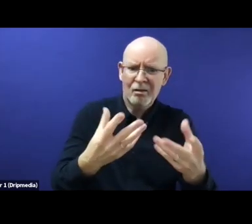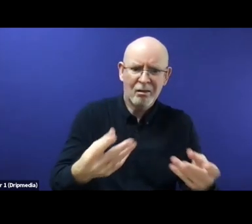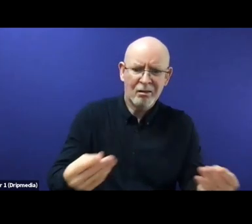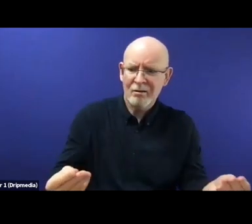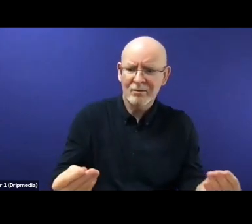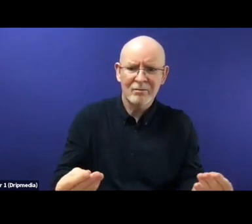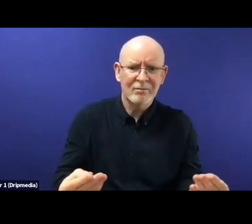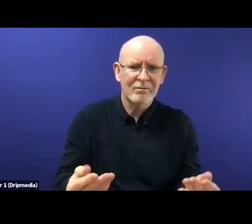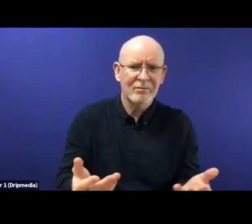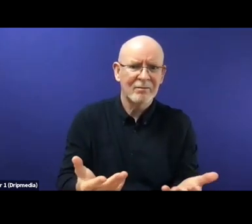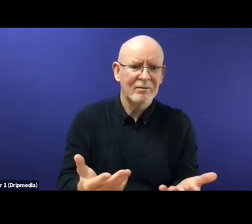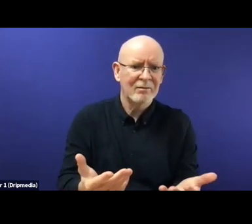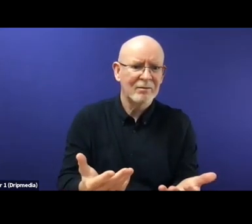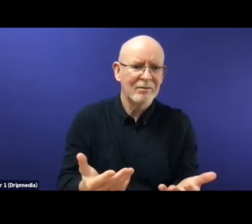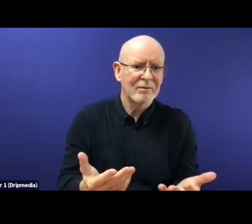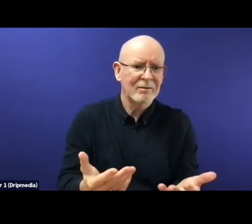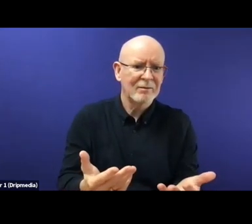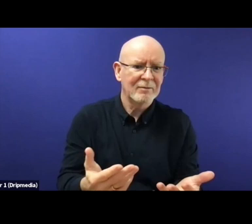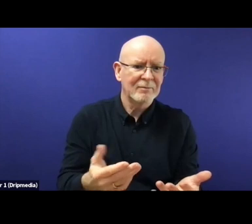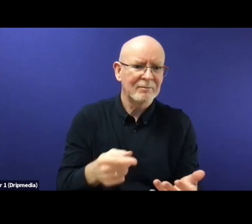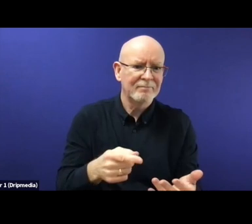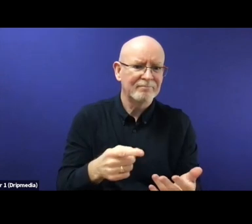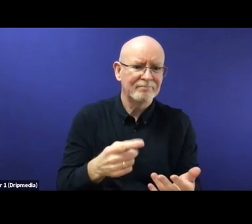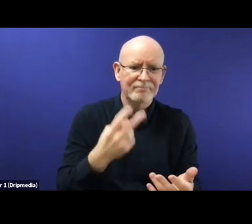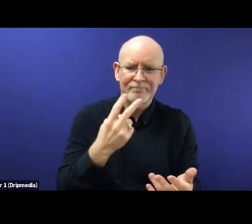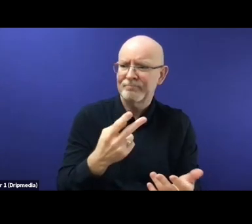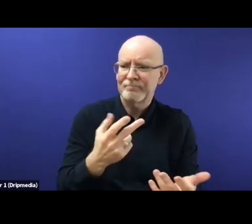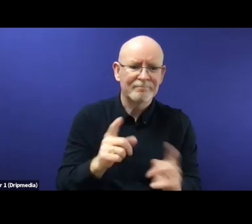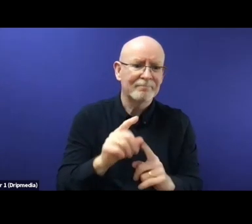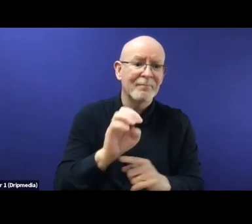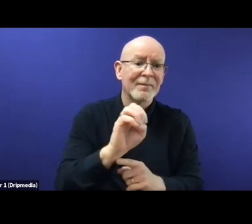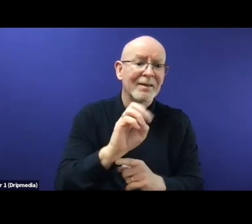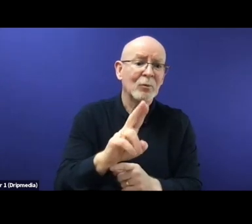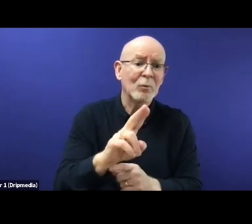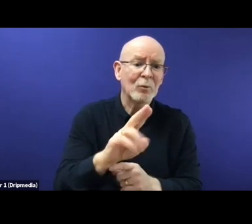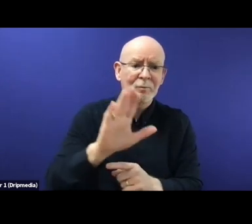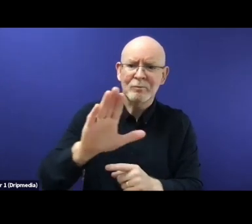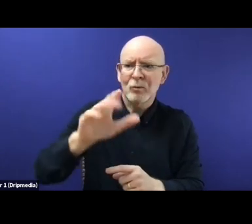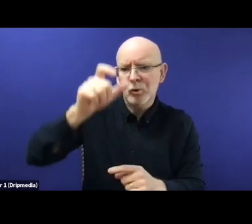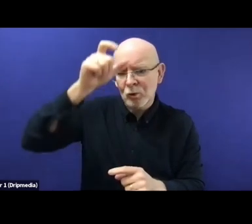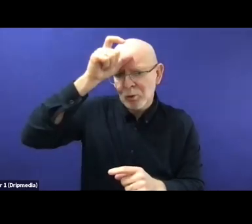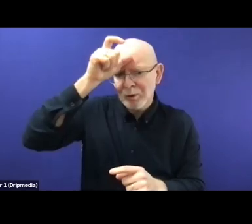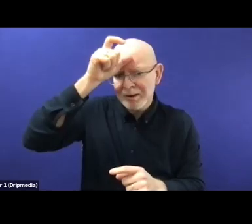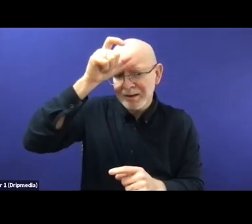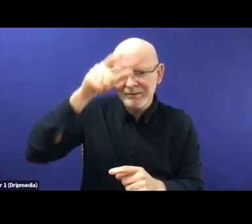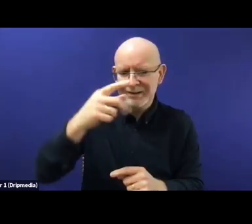proposals are designed to legitimize what was already done in 2016. So, it will be a kind of empirical